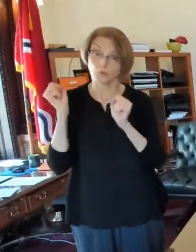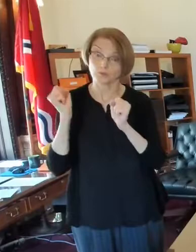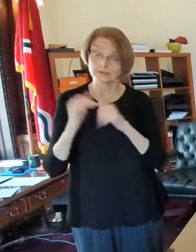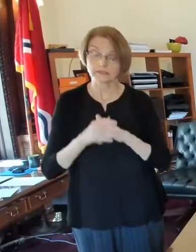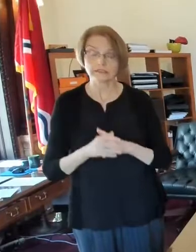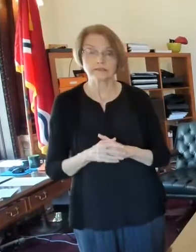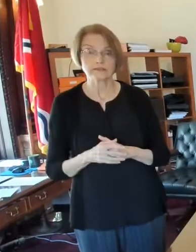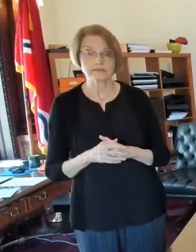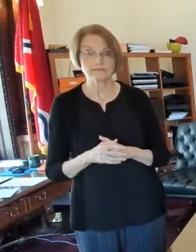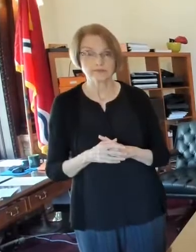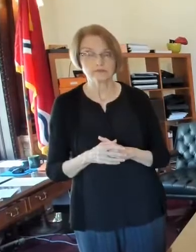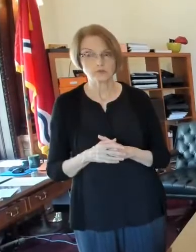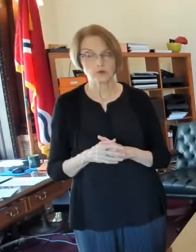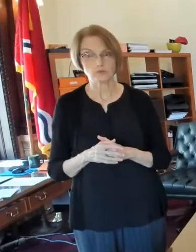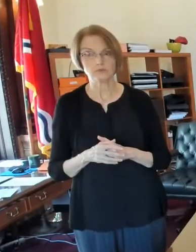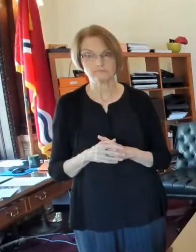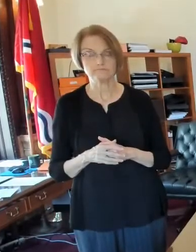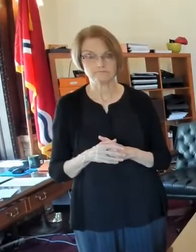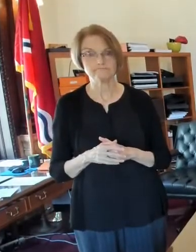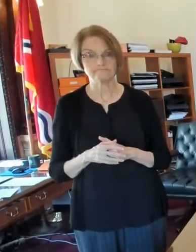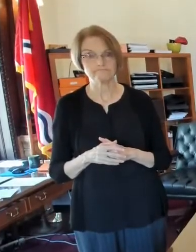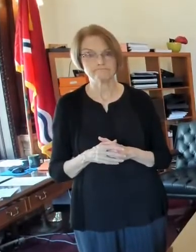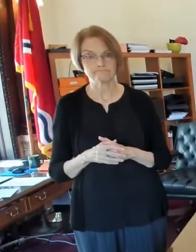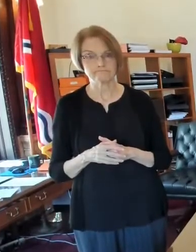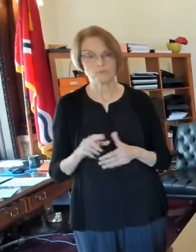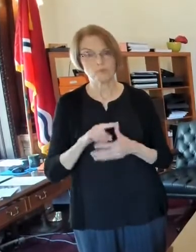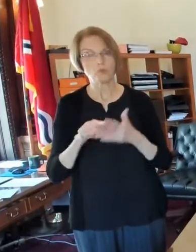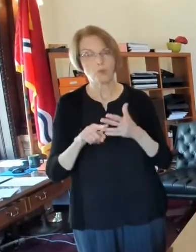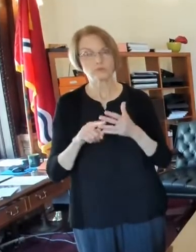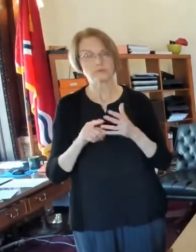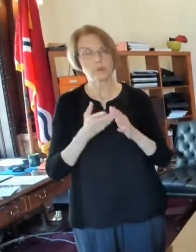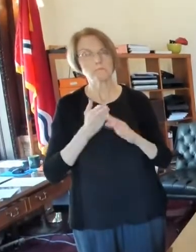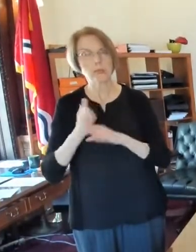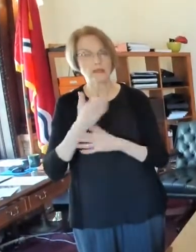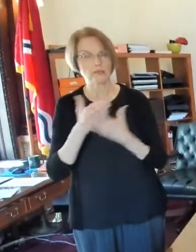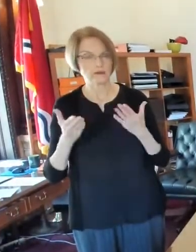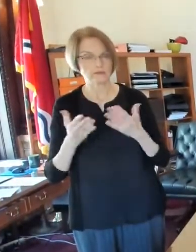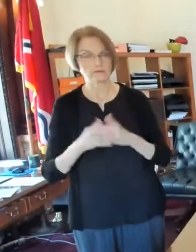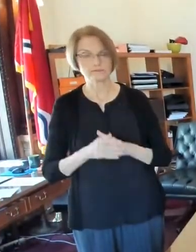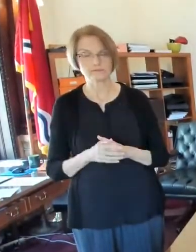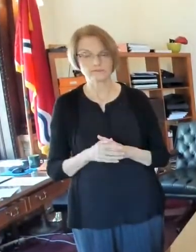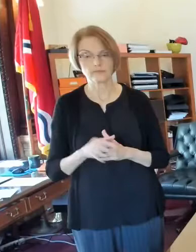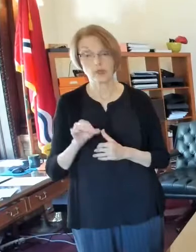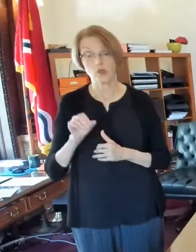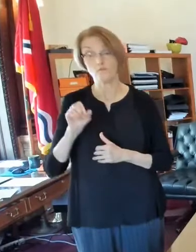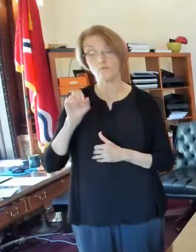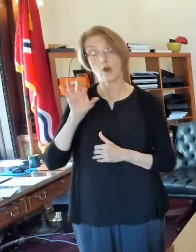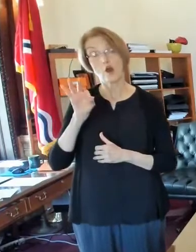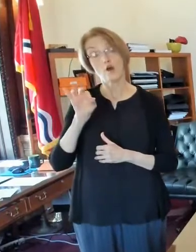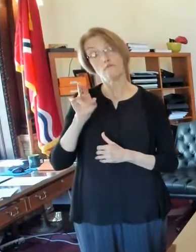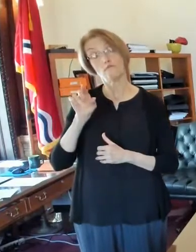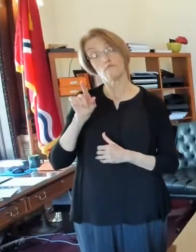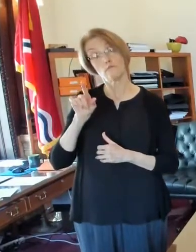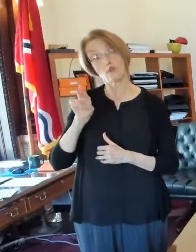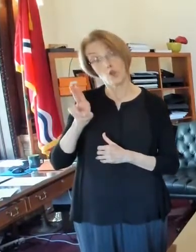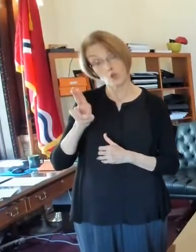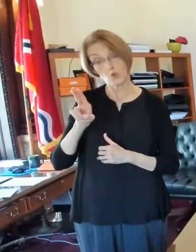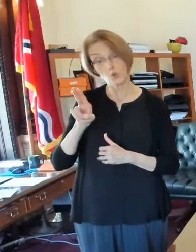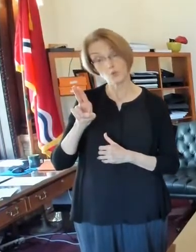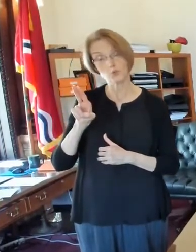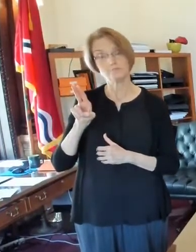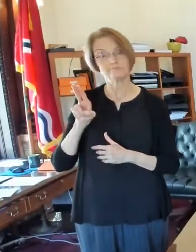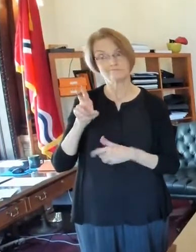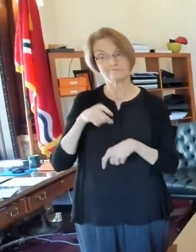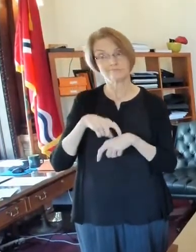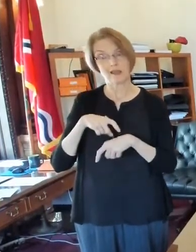so those are, those are the major, major, things. Uh, flu season, mayor, uh, you talked about schools,